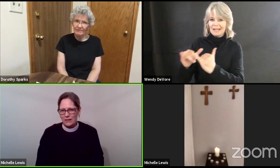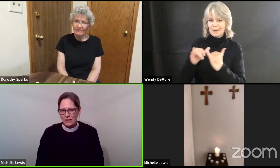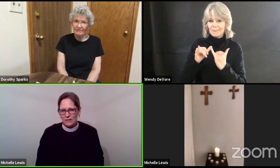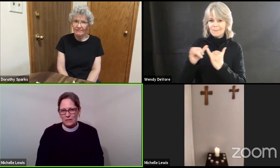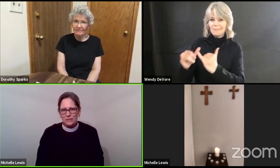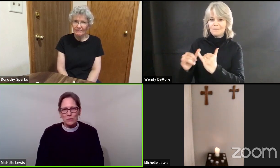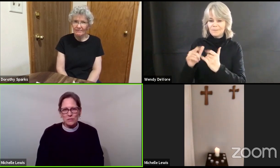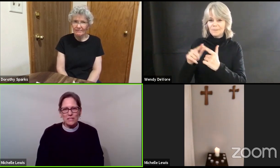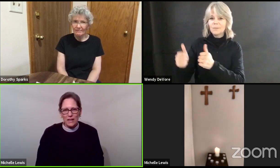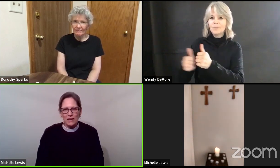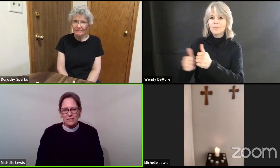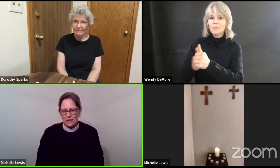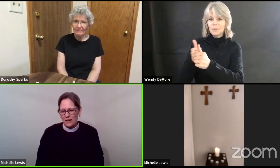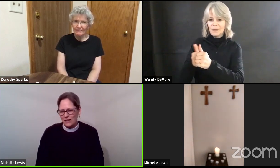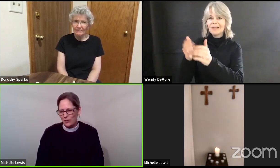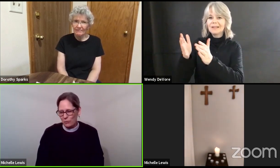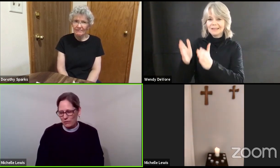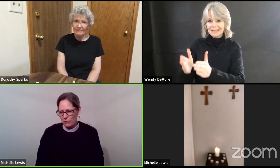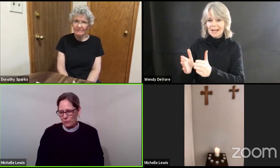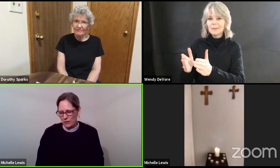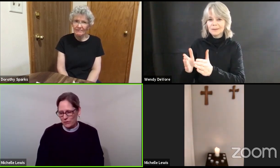we are staying inside away from others